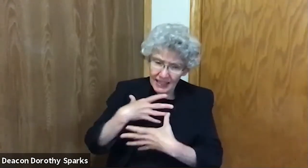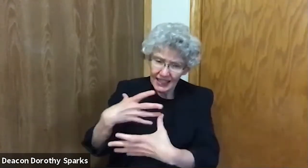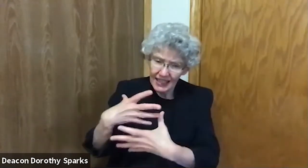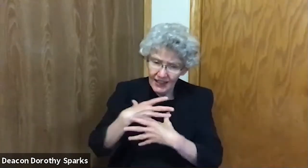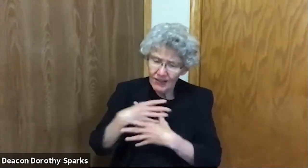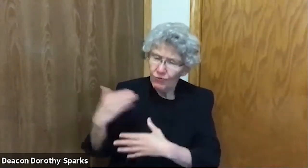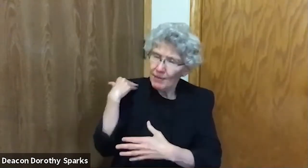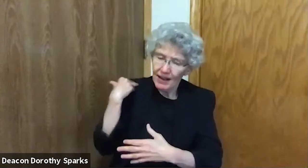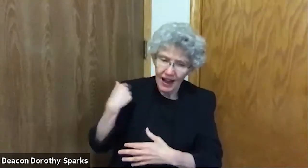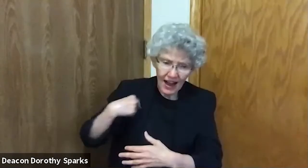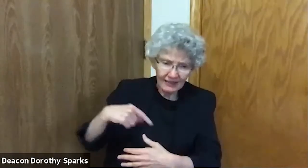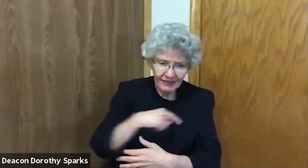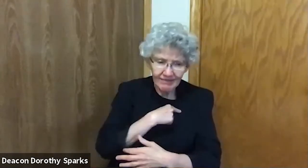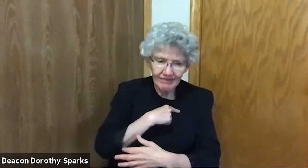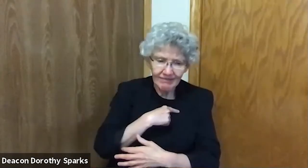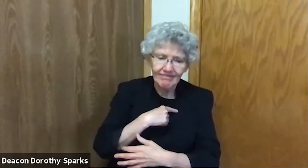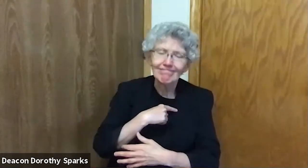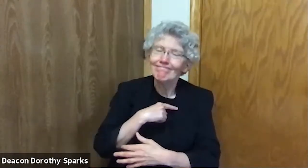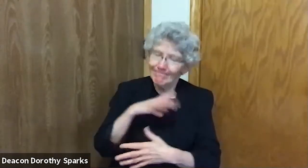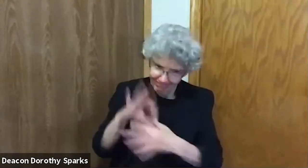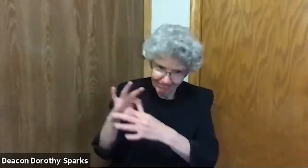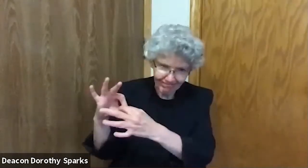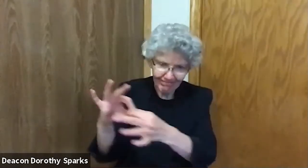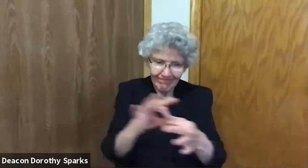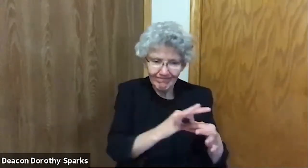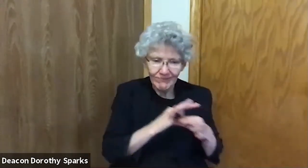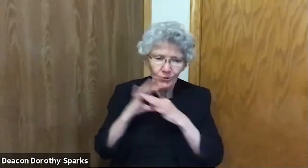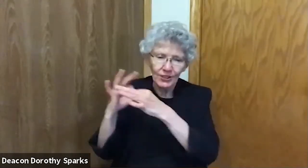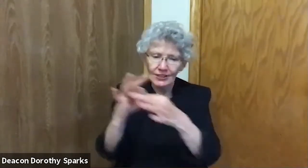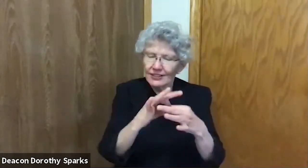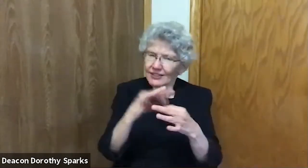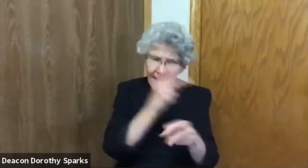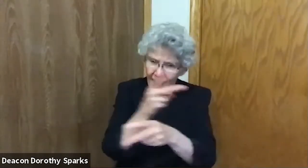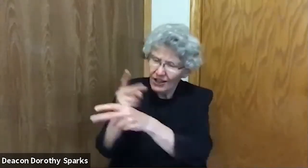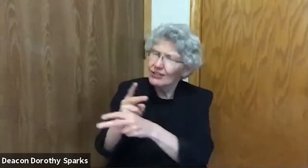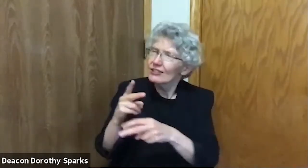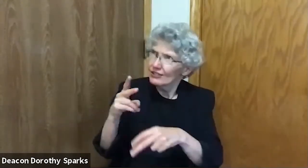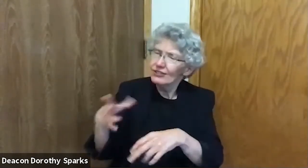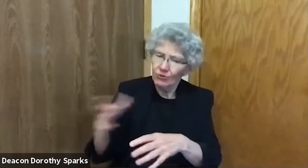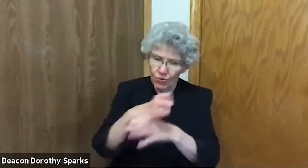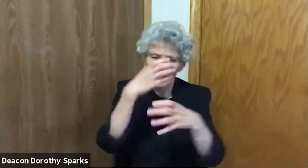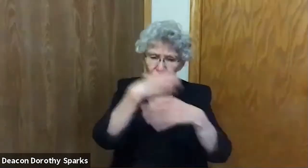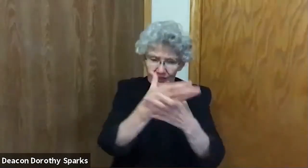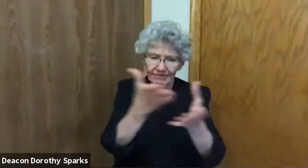breathing out we commit to join you to caring for creation